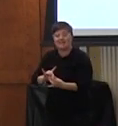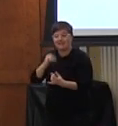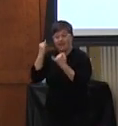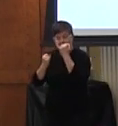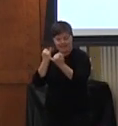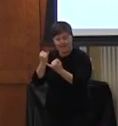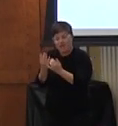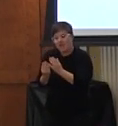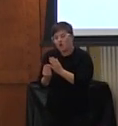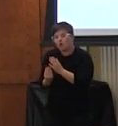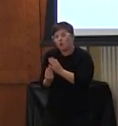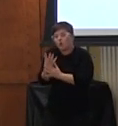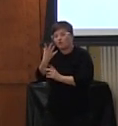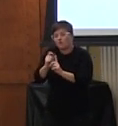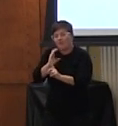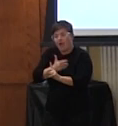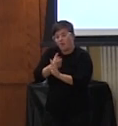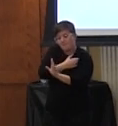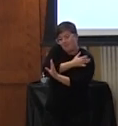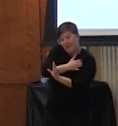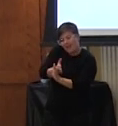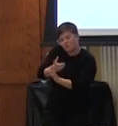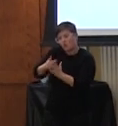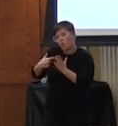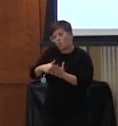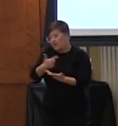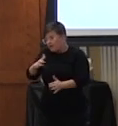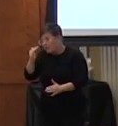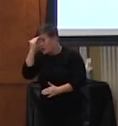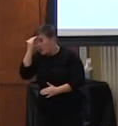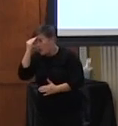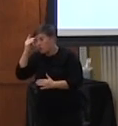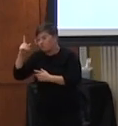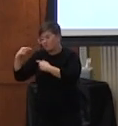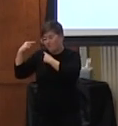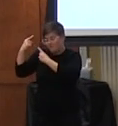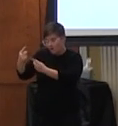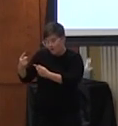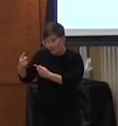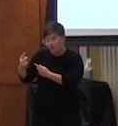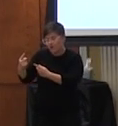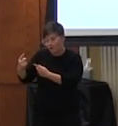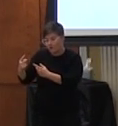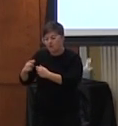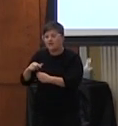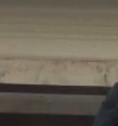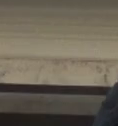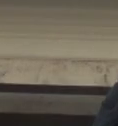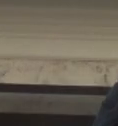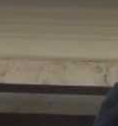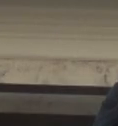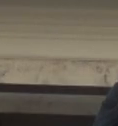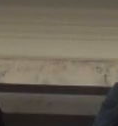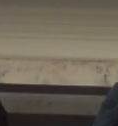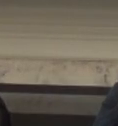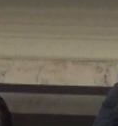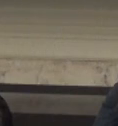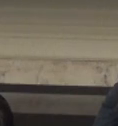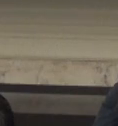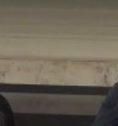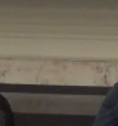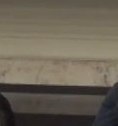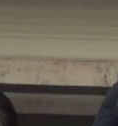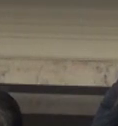kind of grow out of what we've done in the past and what we know of the past what we've done so far but that doesn't mean it's limited or